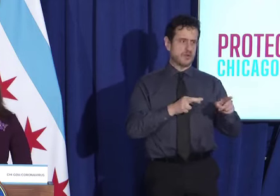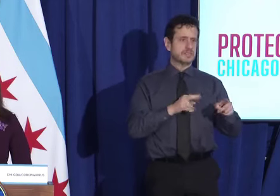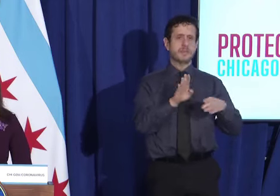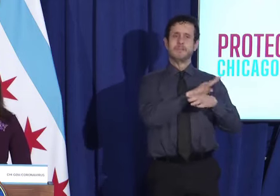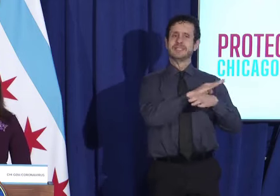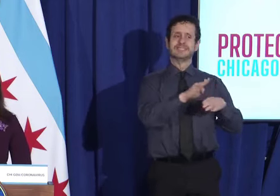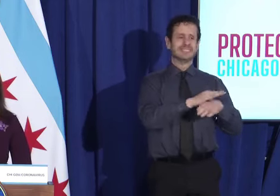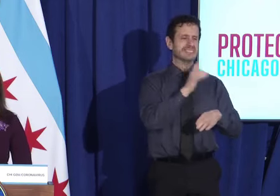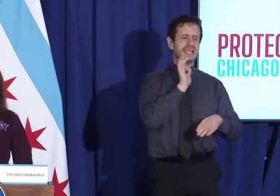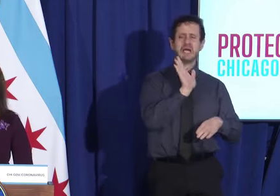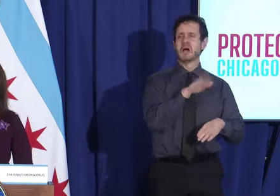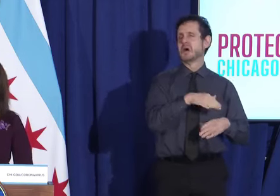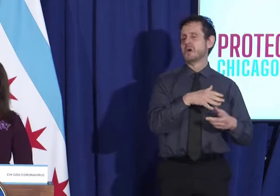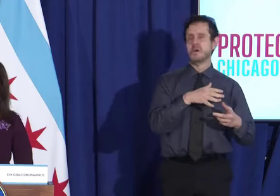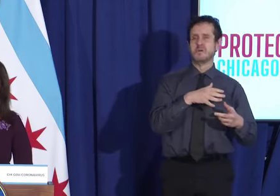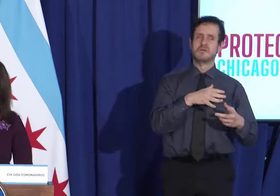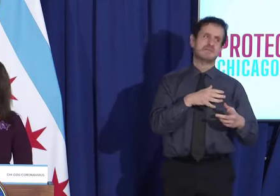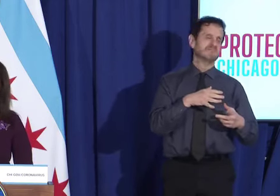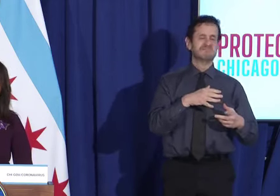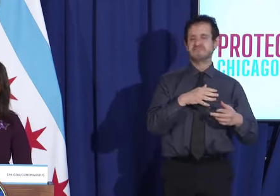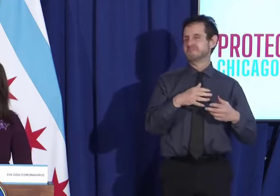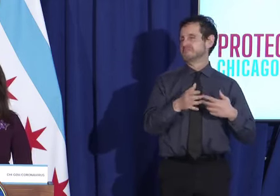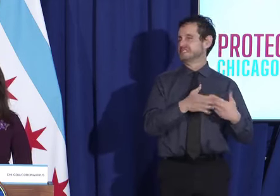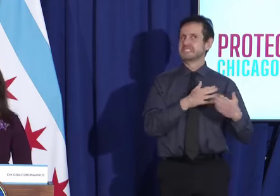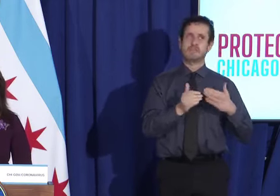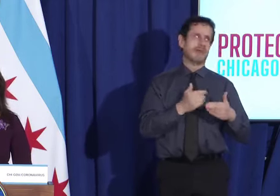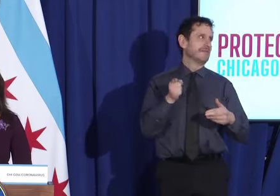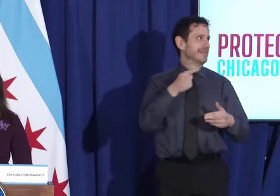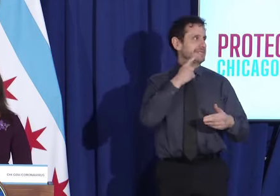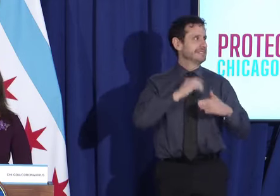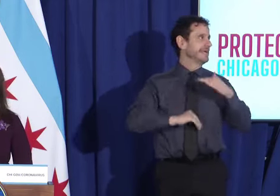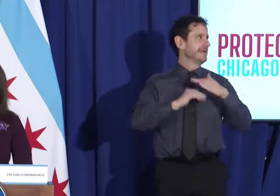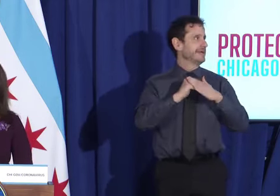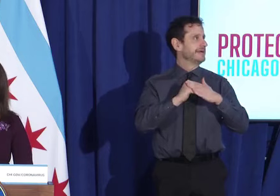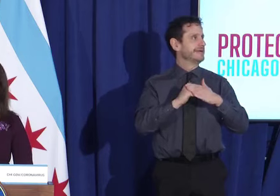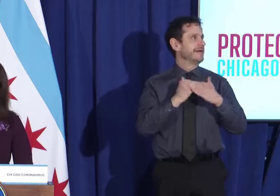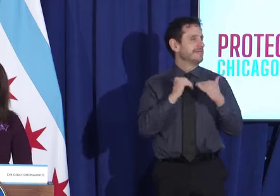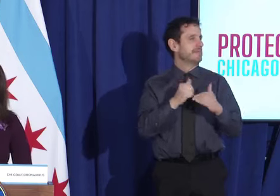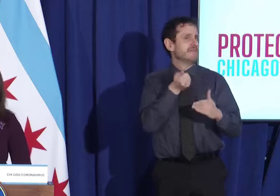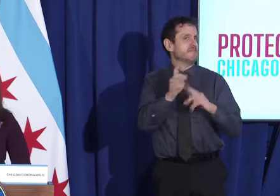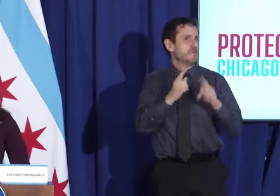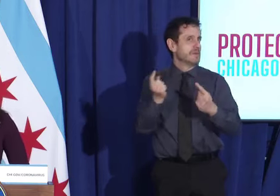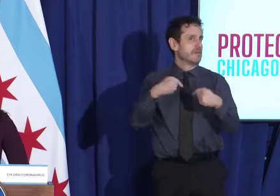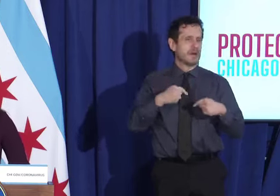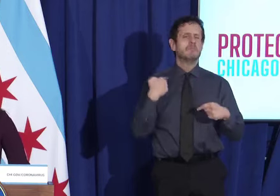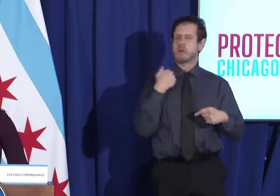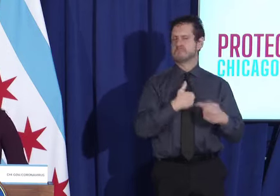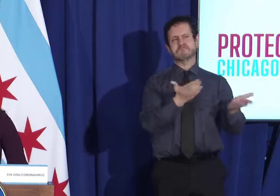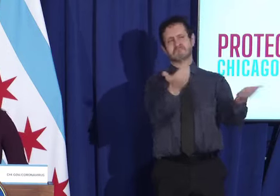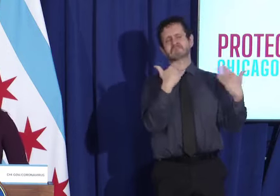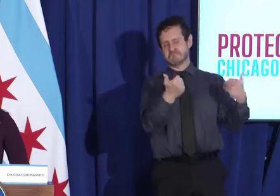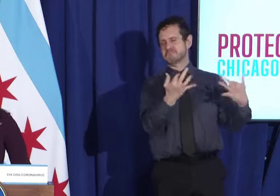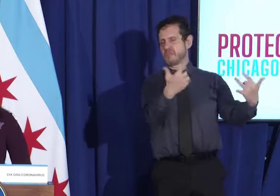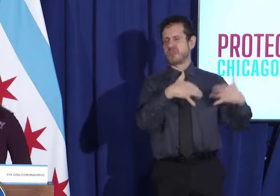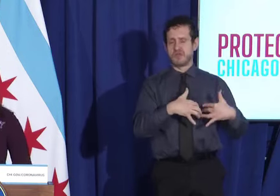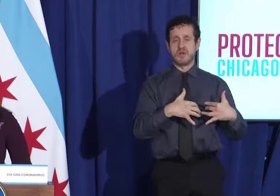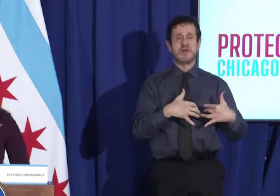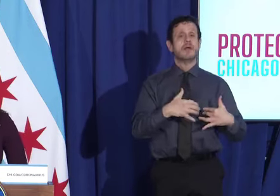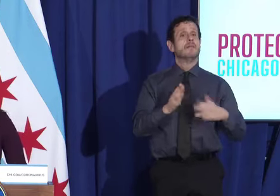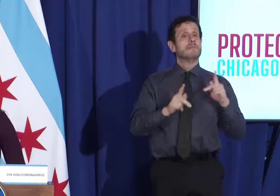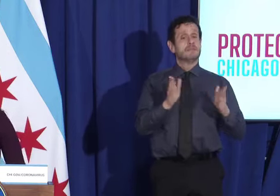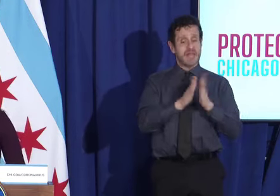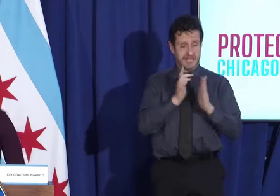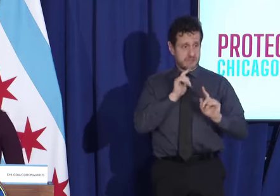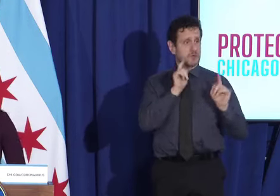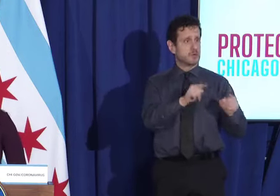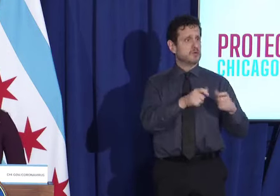ignoring the capacity. And as the mayor said, I've been out there. I'm going into these large retailers, asking to meet with management